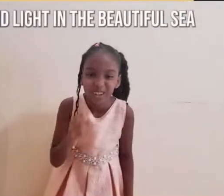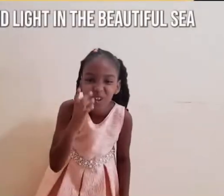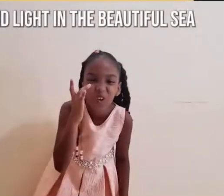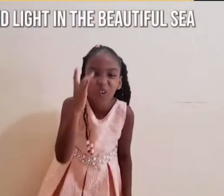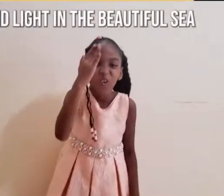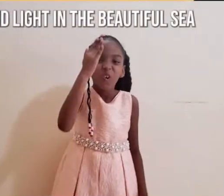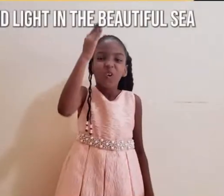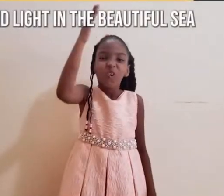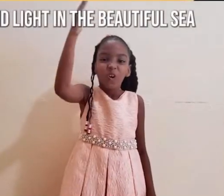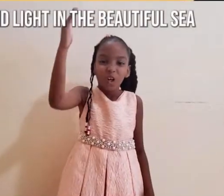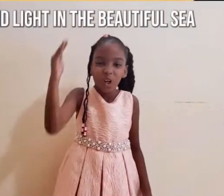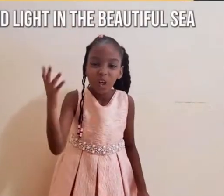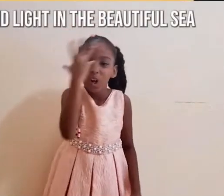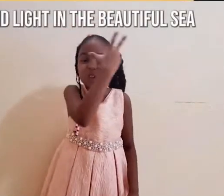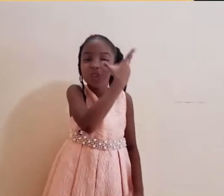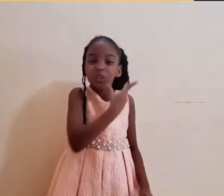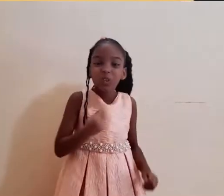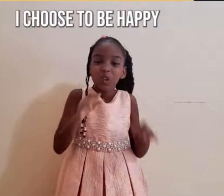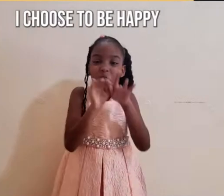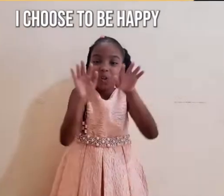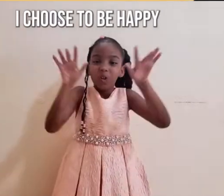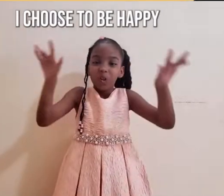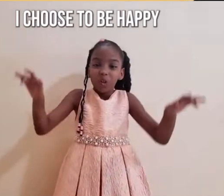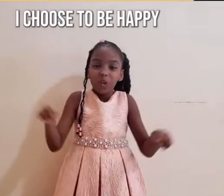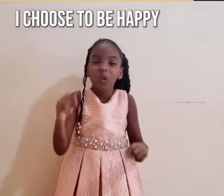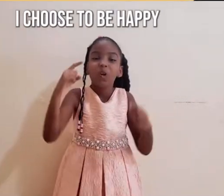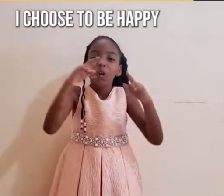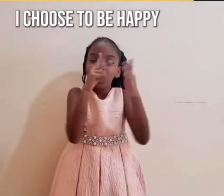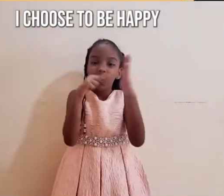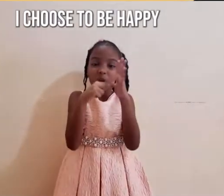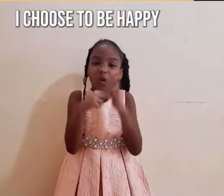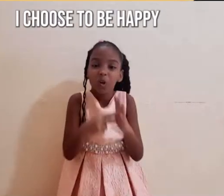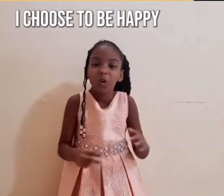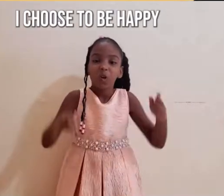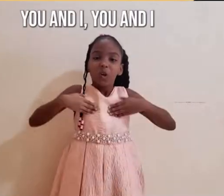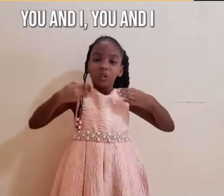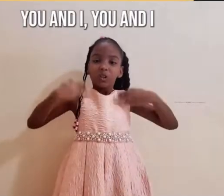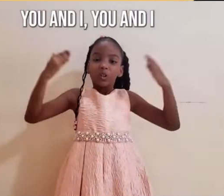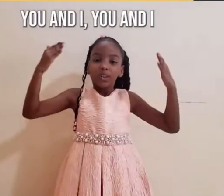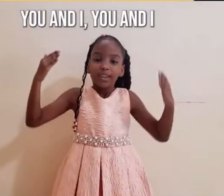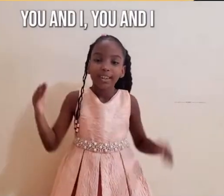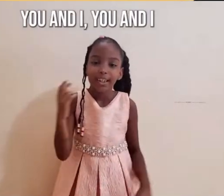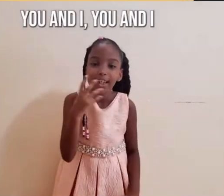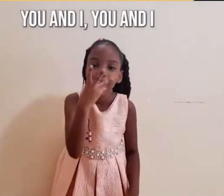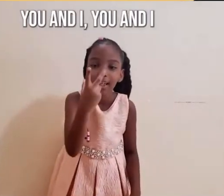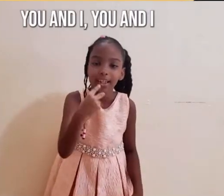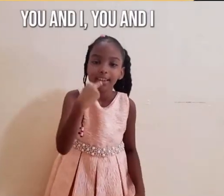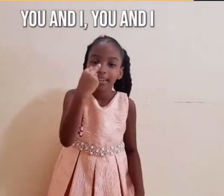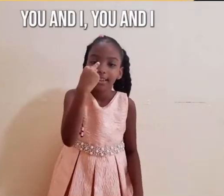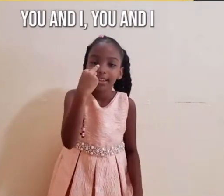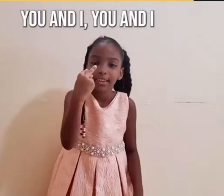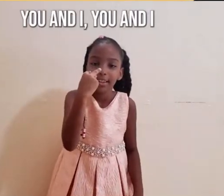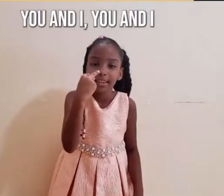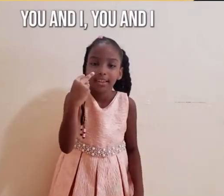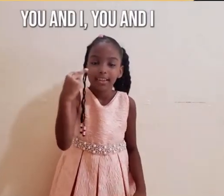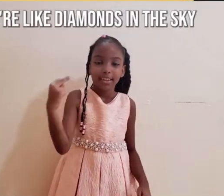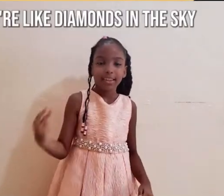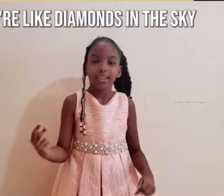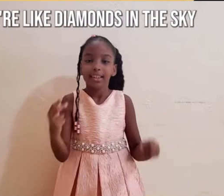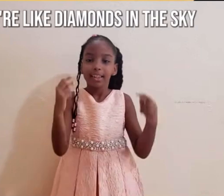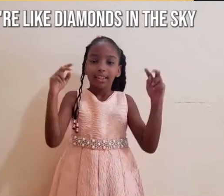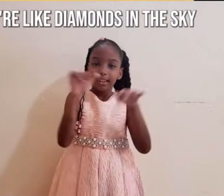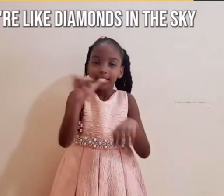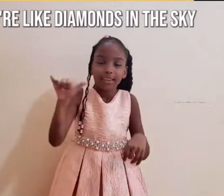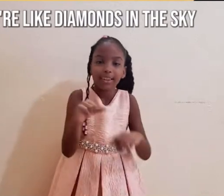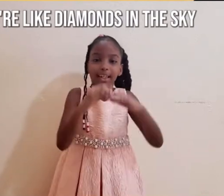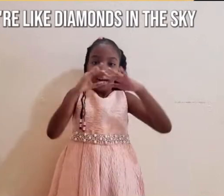Find light in the beautiful sea I chose to be happy You and I, you and I